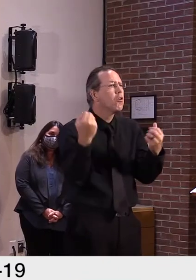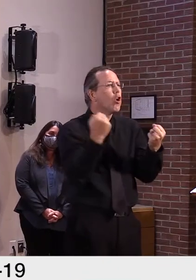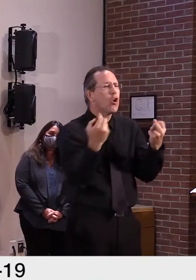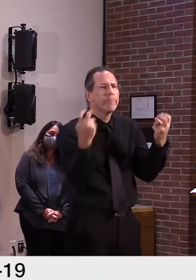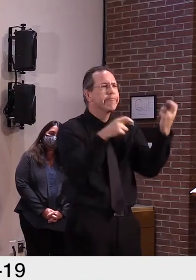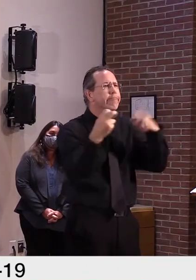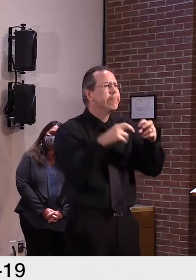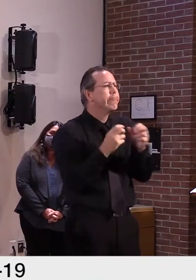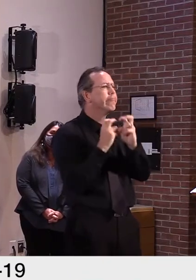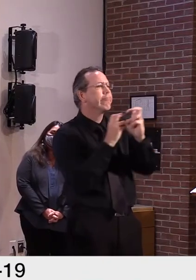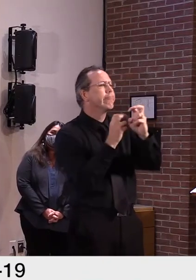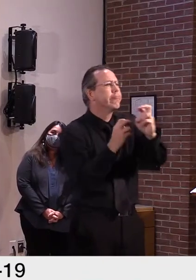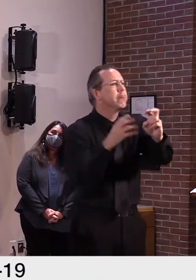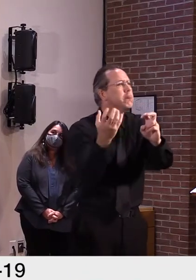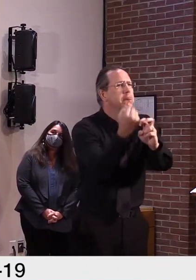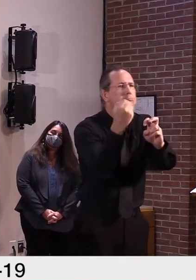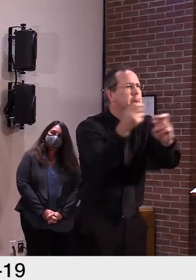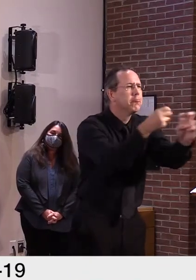the flu shot to you.